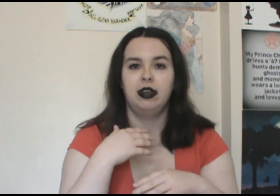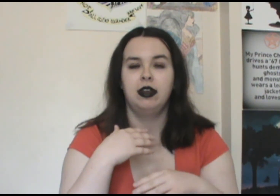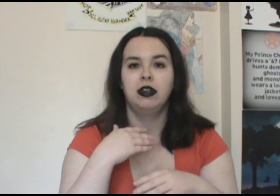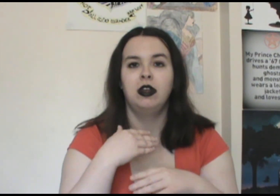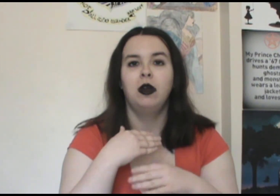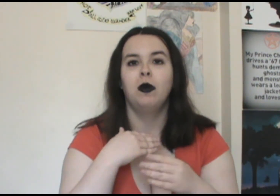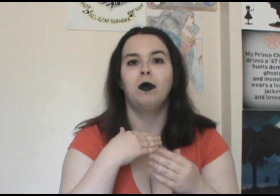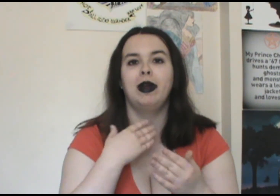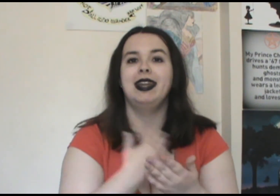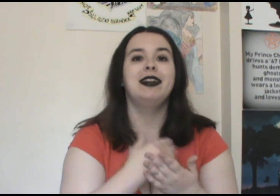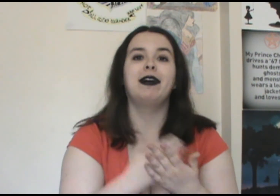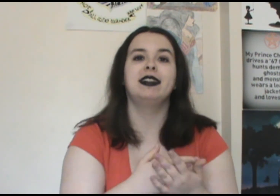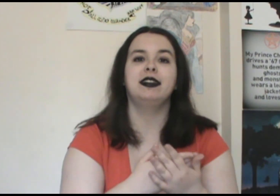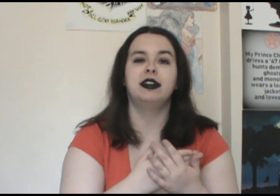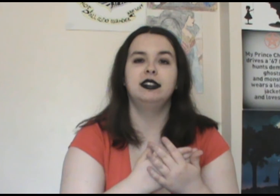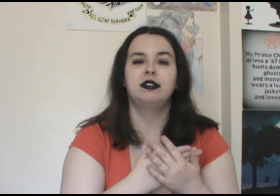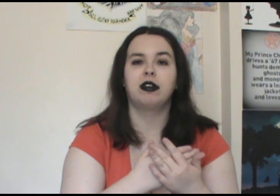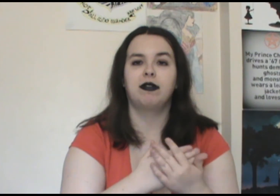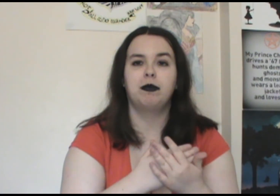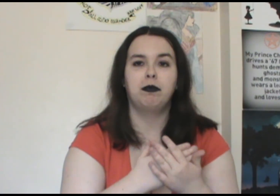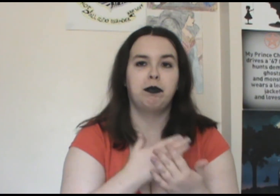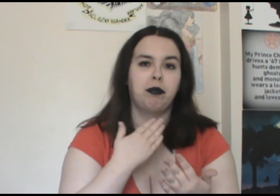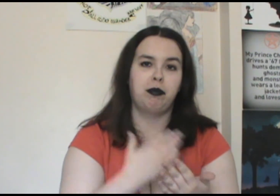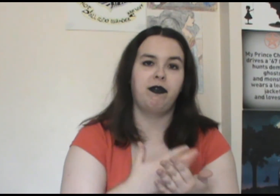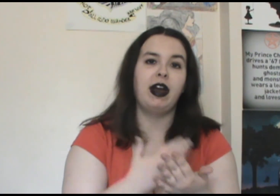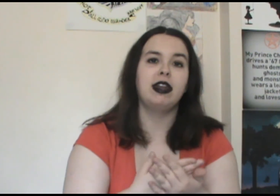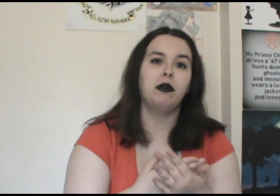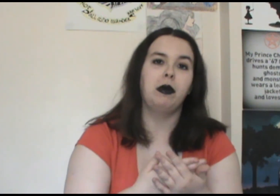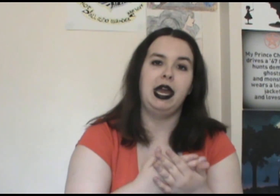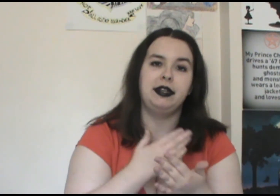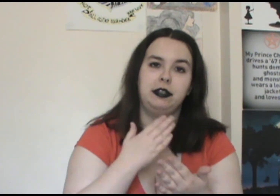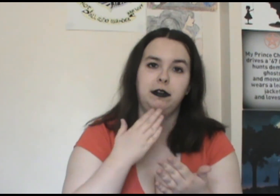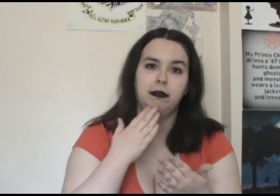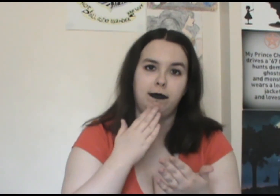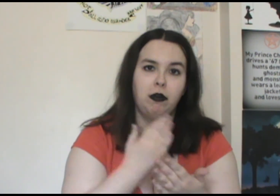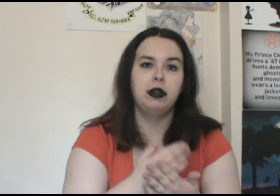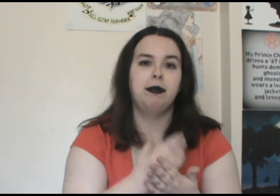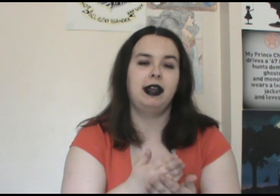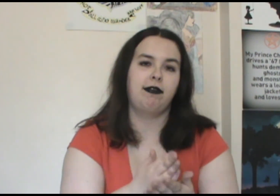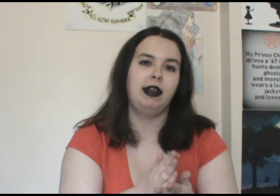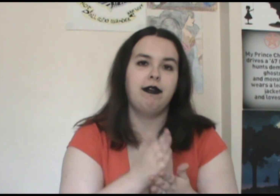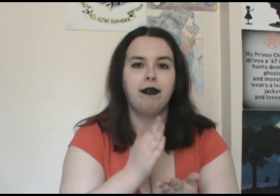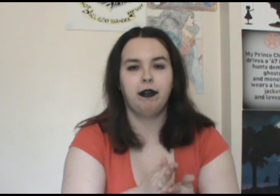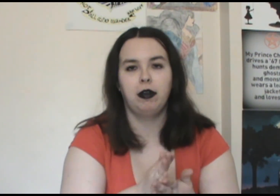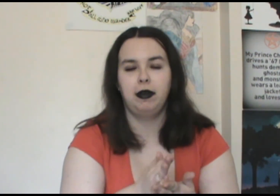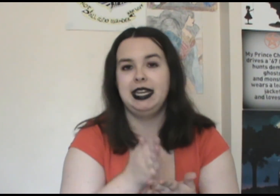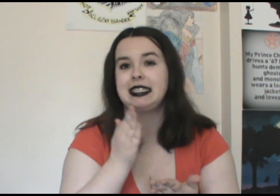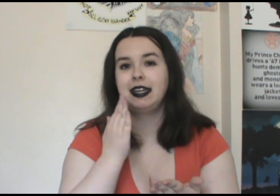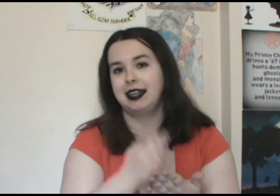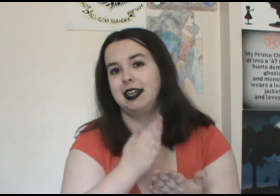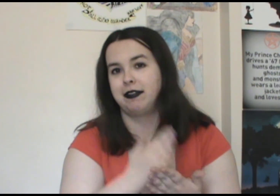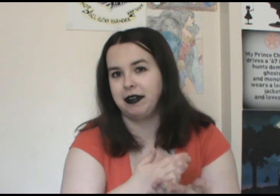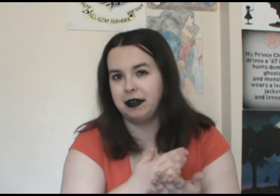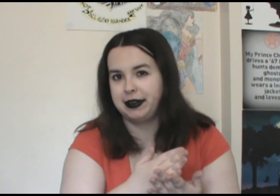when he finally does sort of find a way to fully break free from Farouk he's gonna kill Farouk.